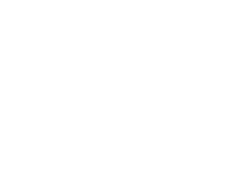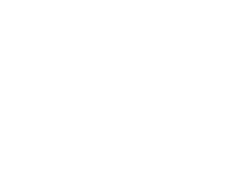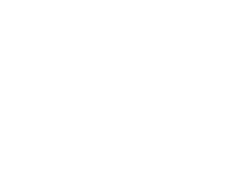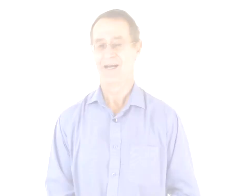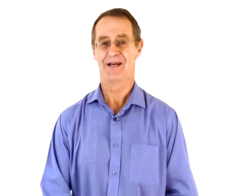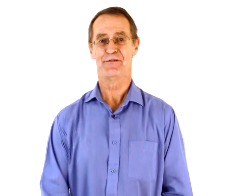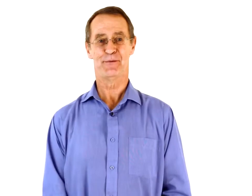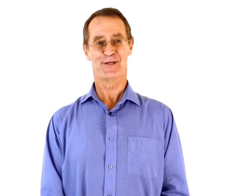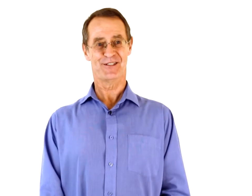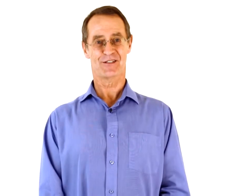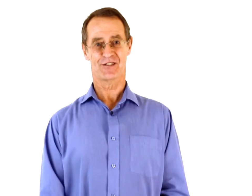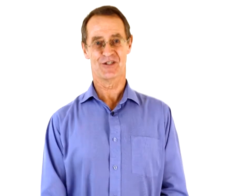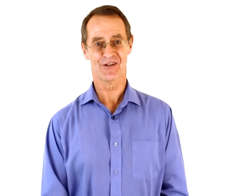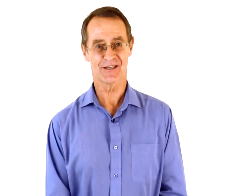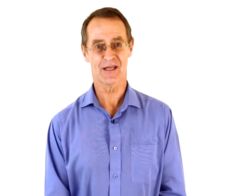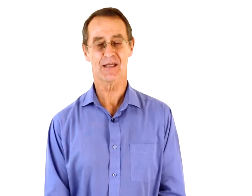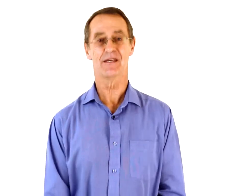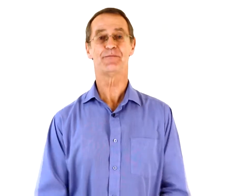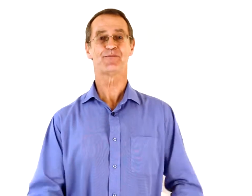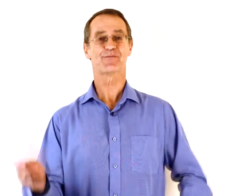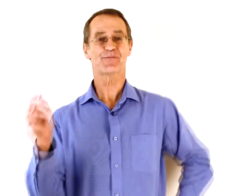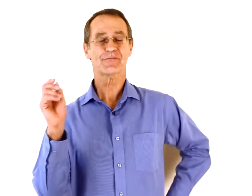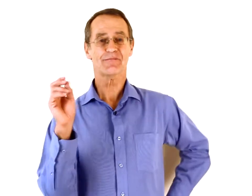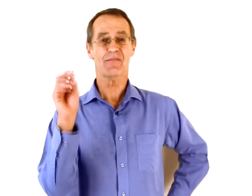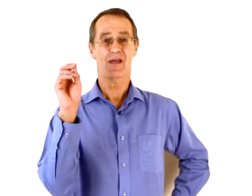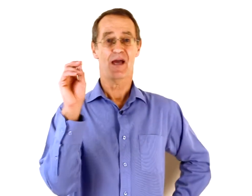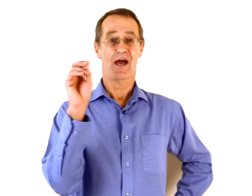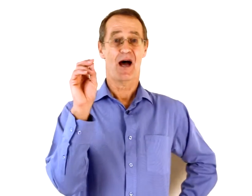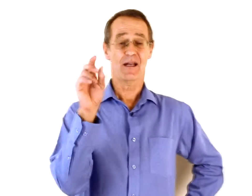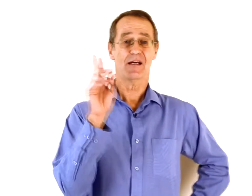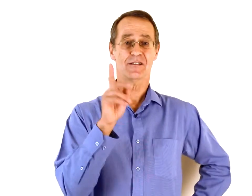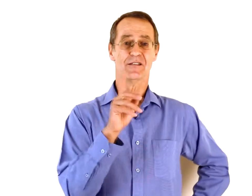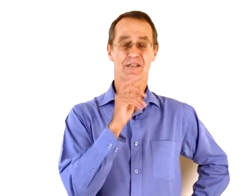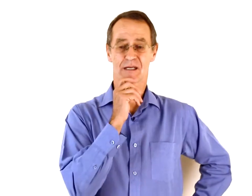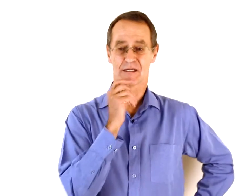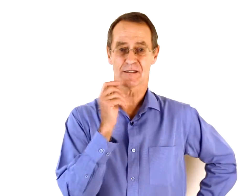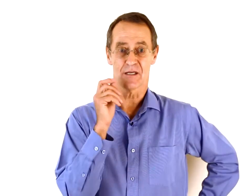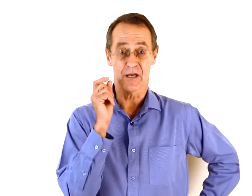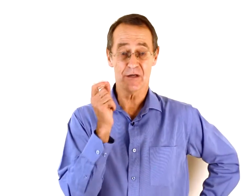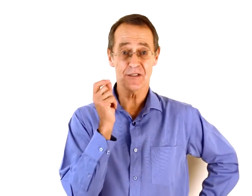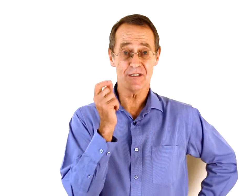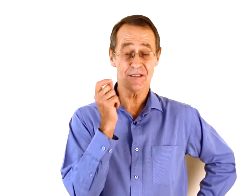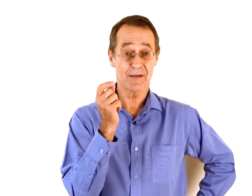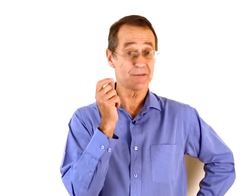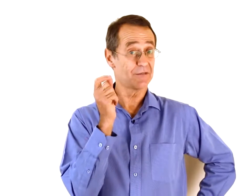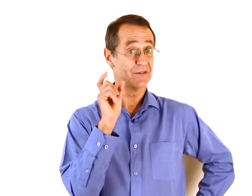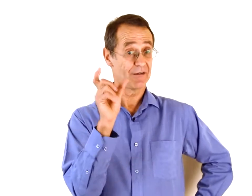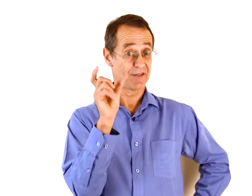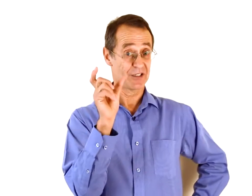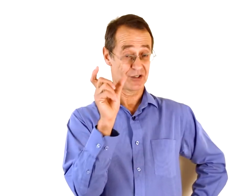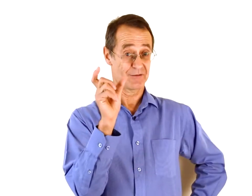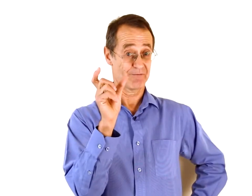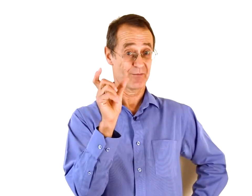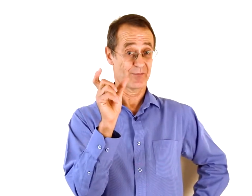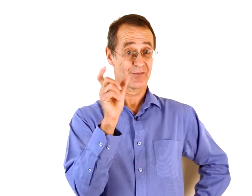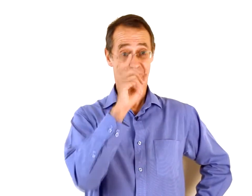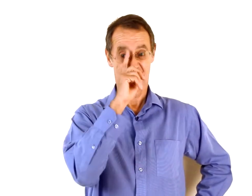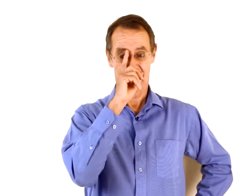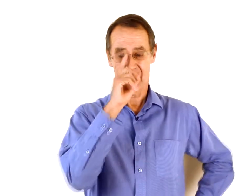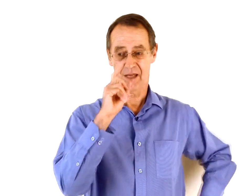Hi everybody, Dr. Jonathan Kattner. I'd like to discuss nociceptive definition. And